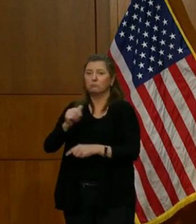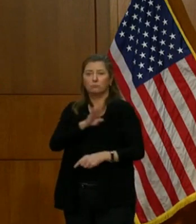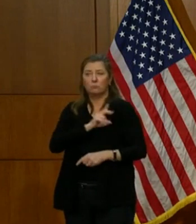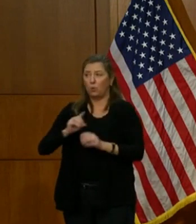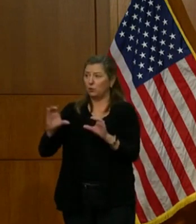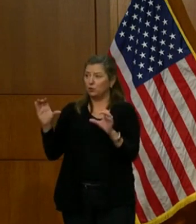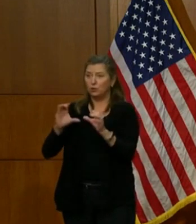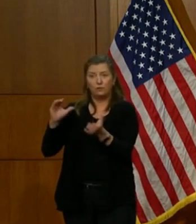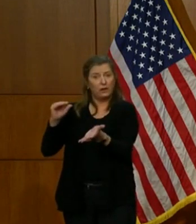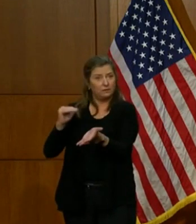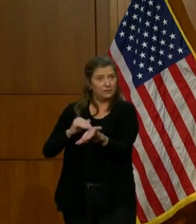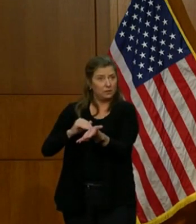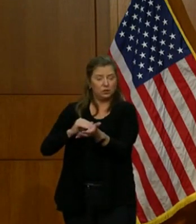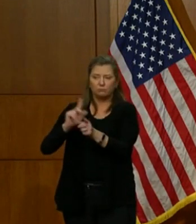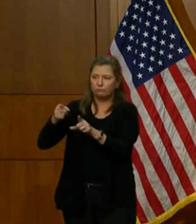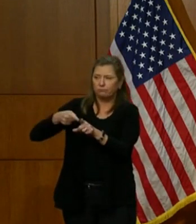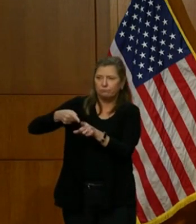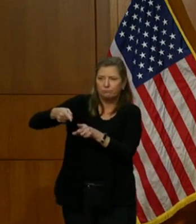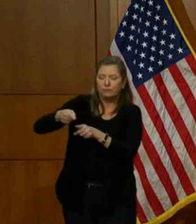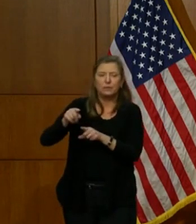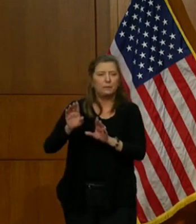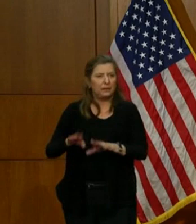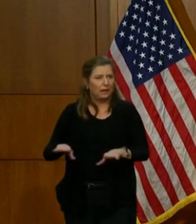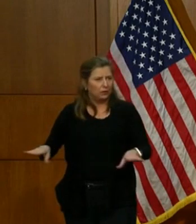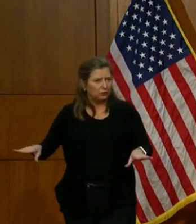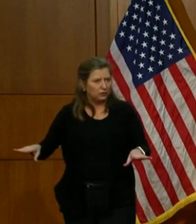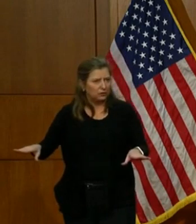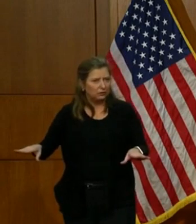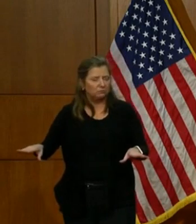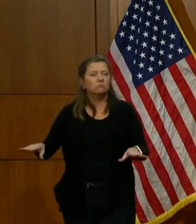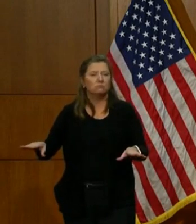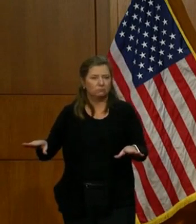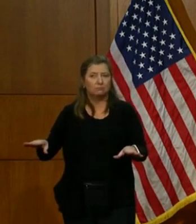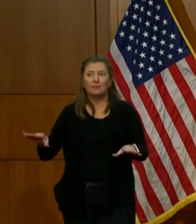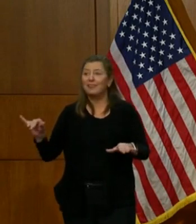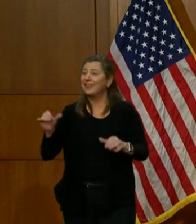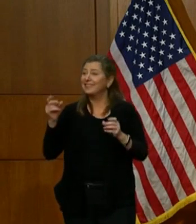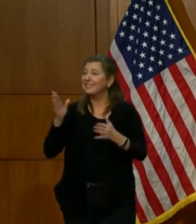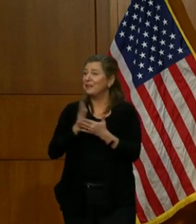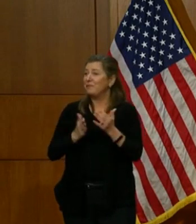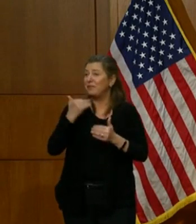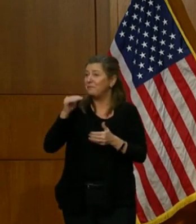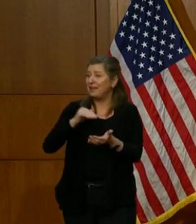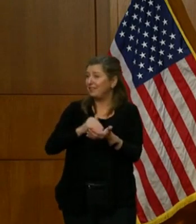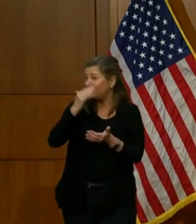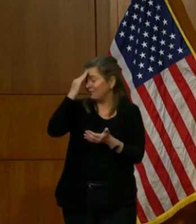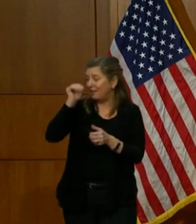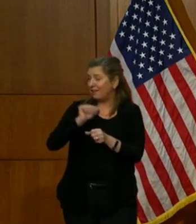physician and a specialist in pediatrics, like some of the best doctors I know.